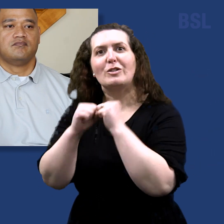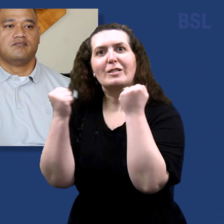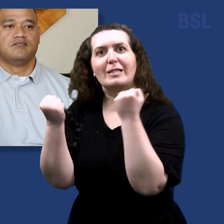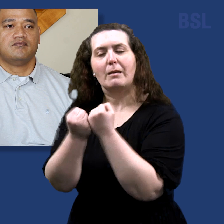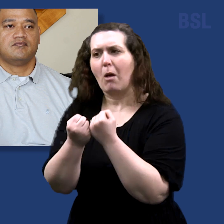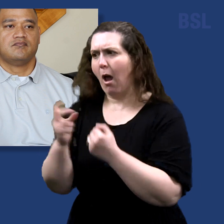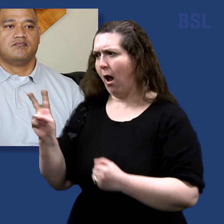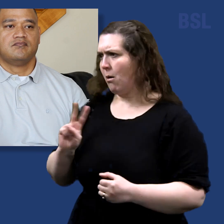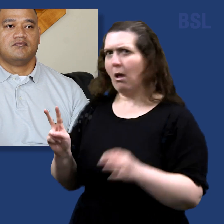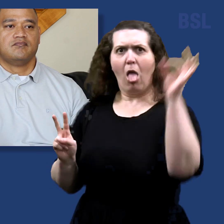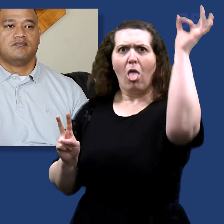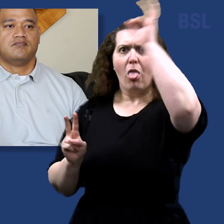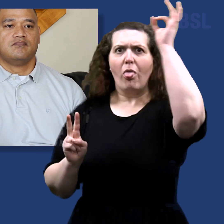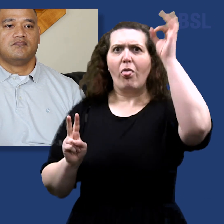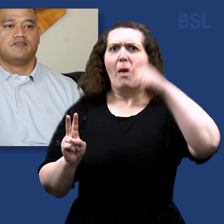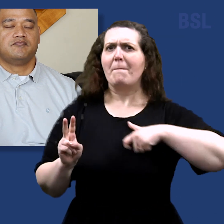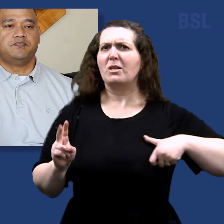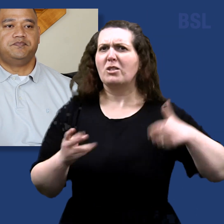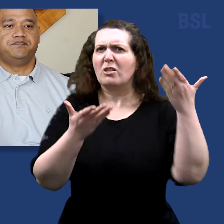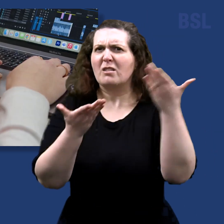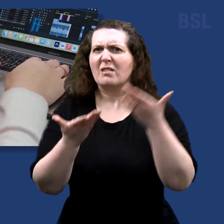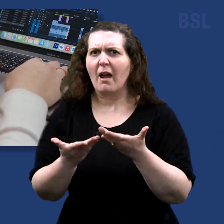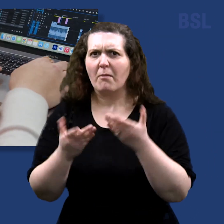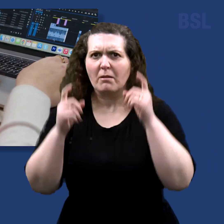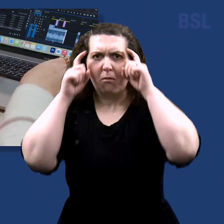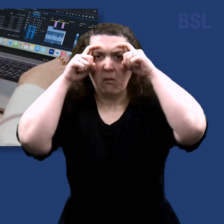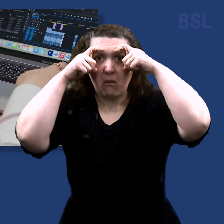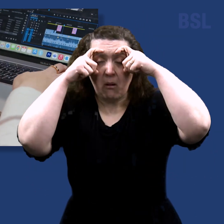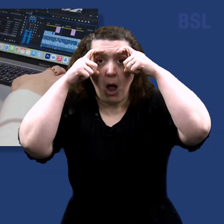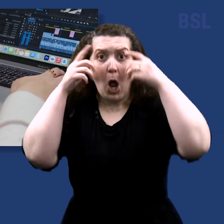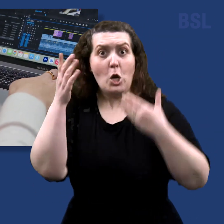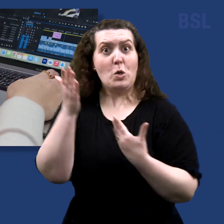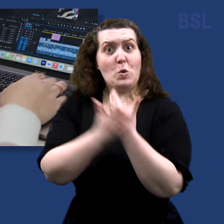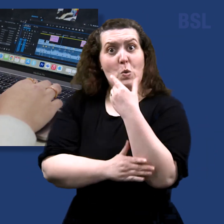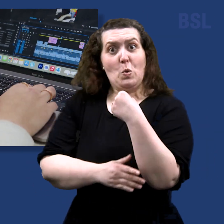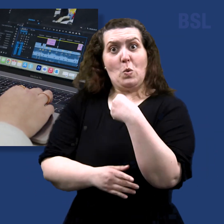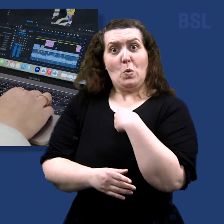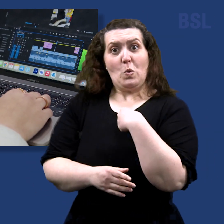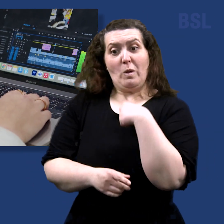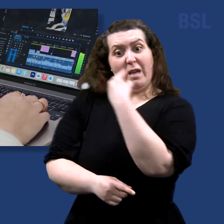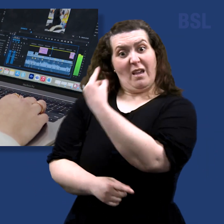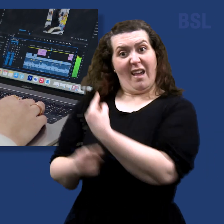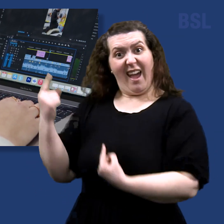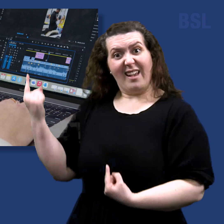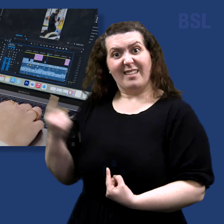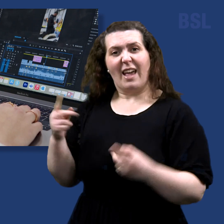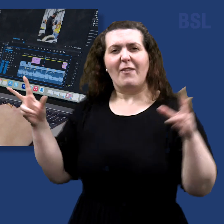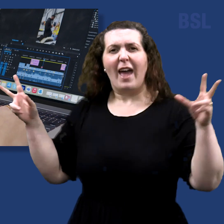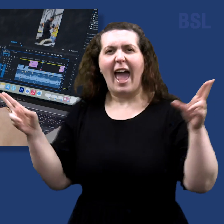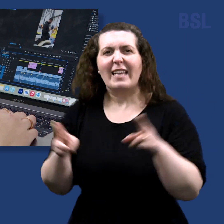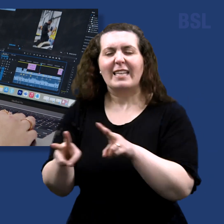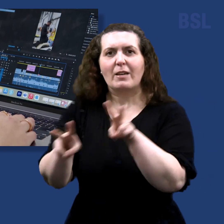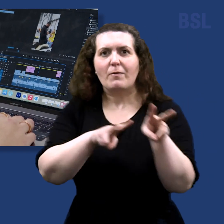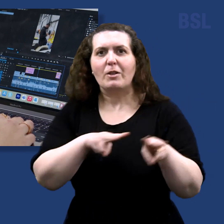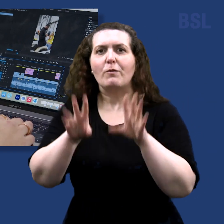a service mission was. That was new to us. Among several assignments, she edits videos for the church's social media accounts.